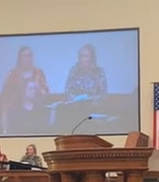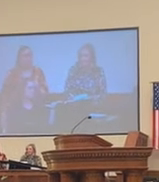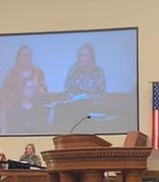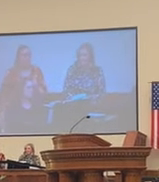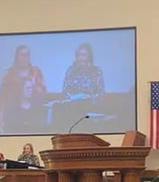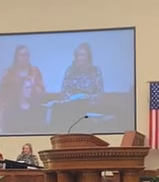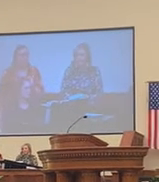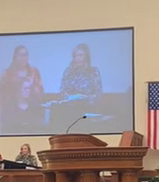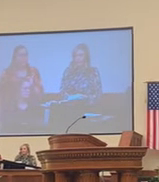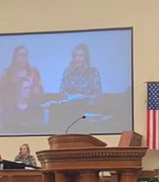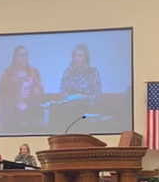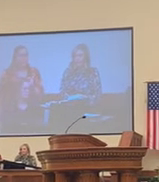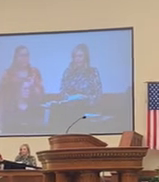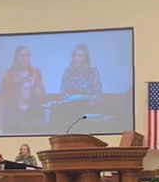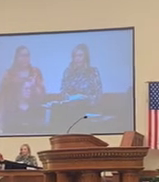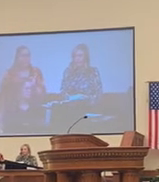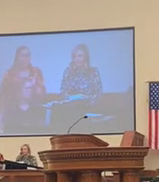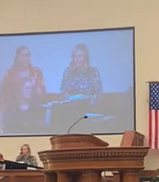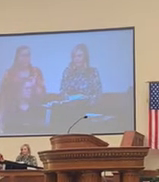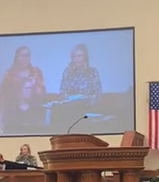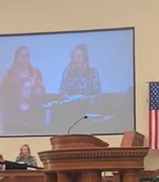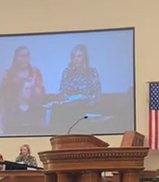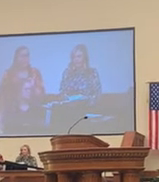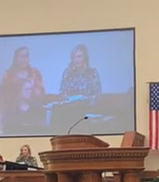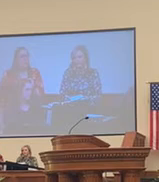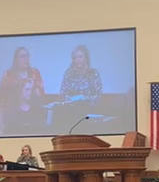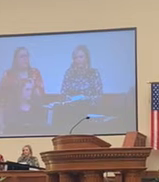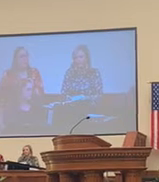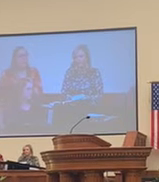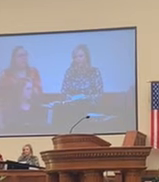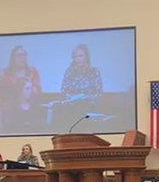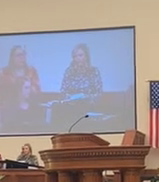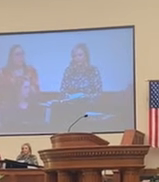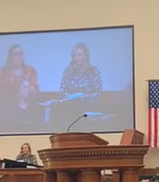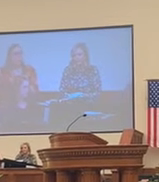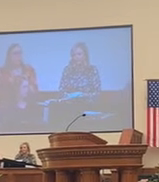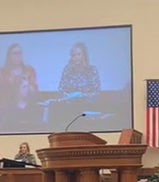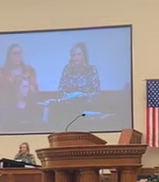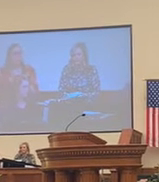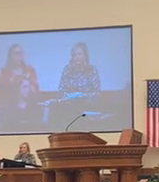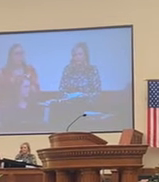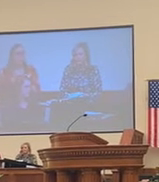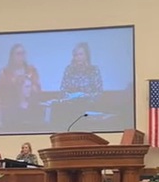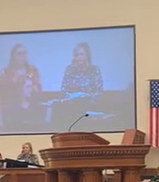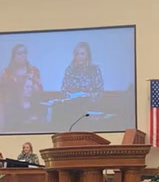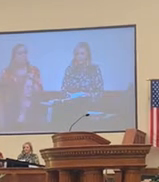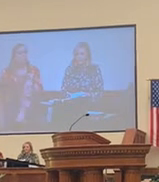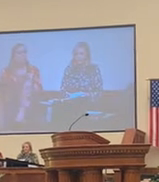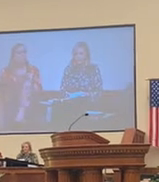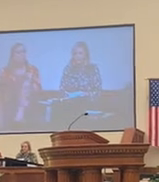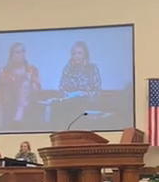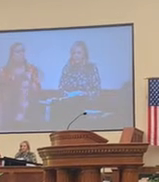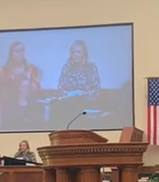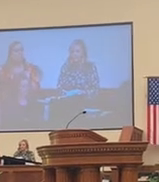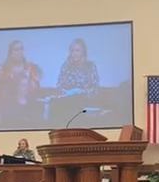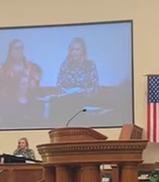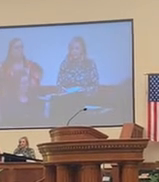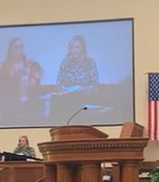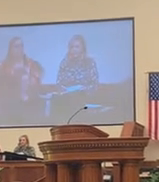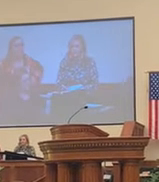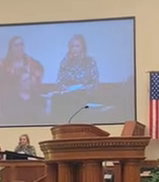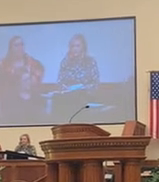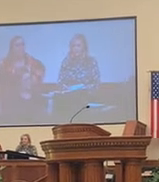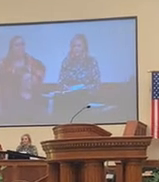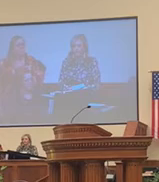I was a wretch I remember who I was